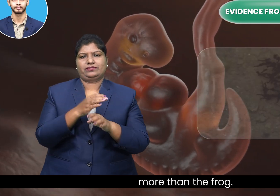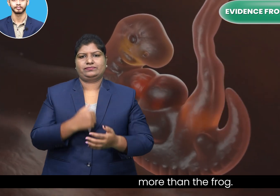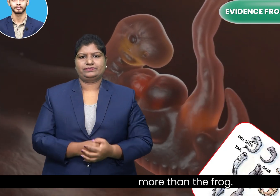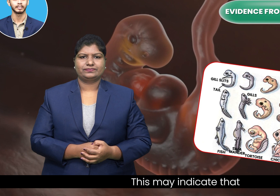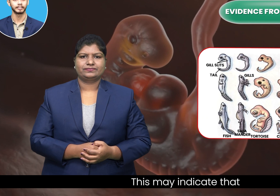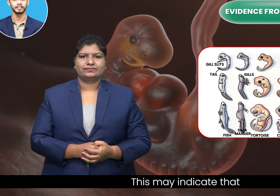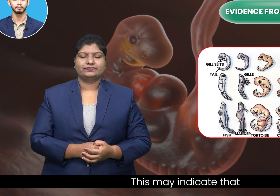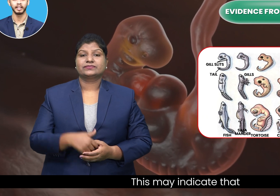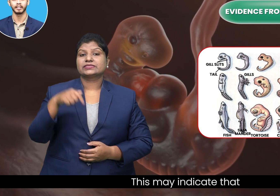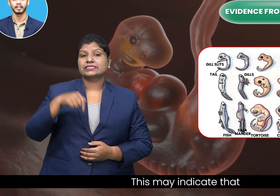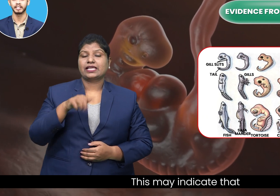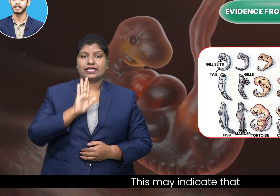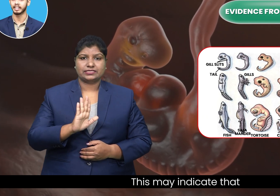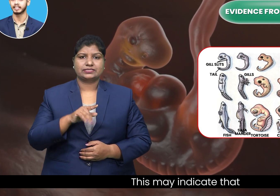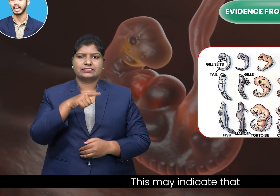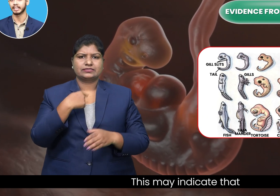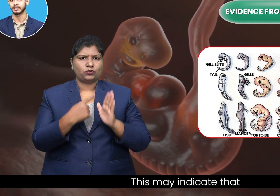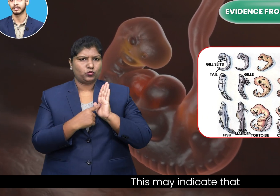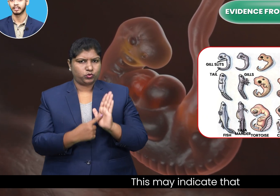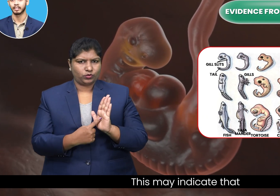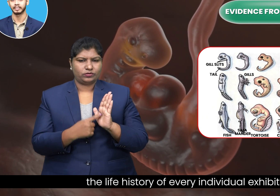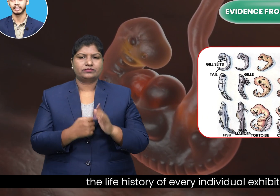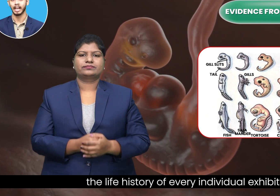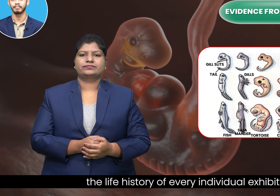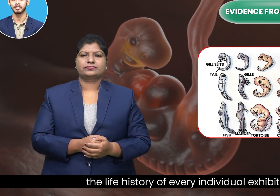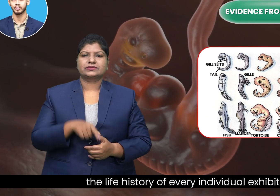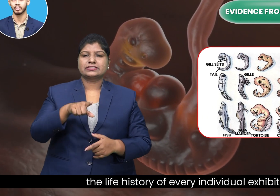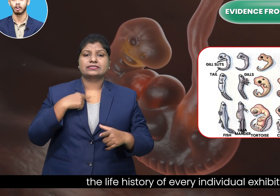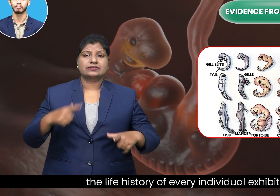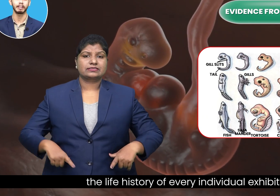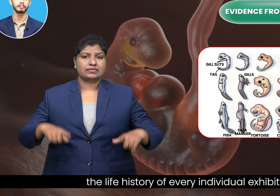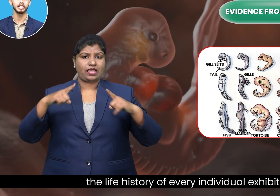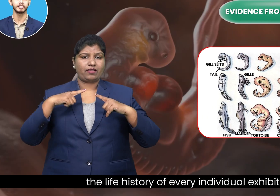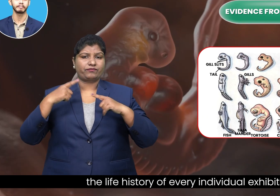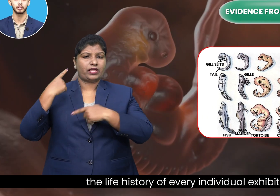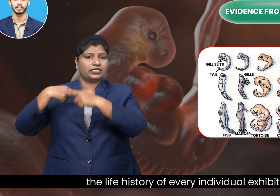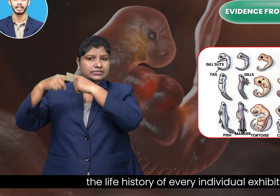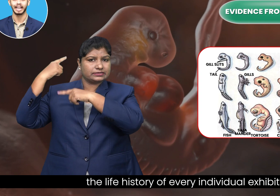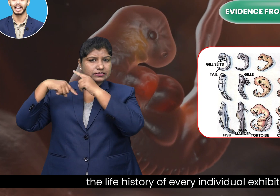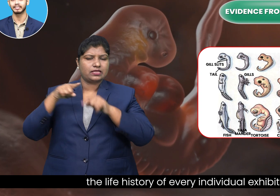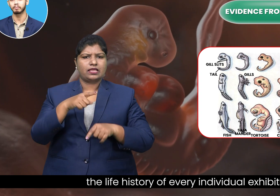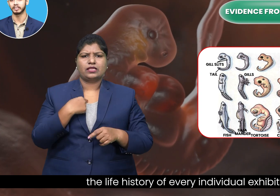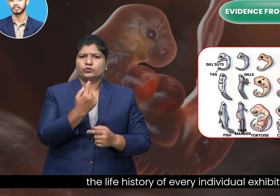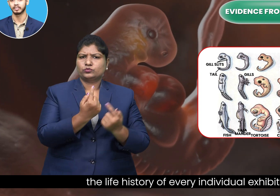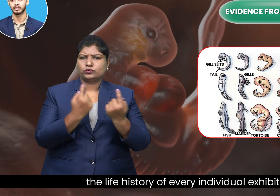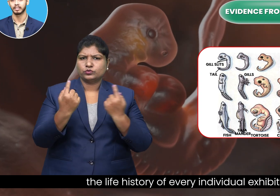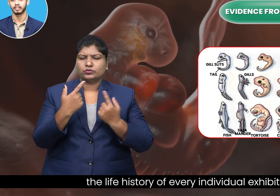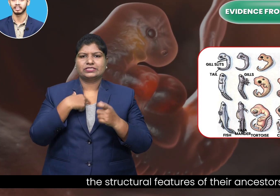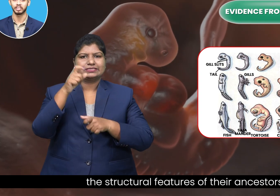This may indicate that, in the life history of every individual exhibits the